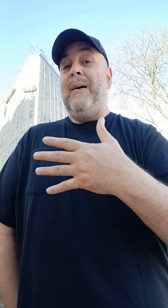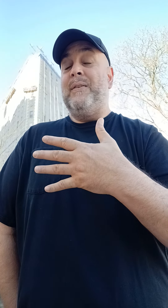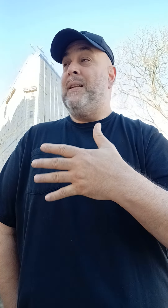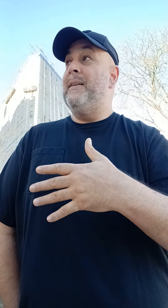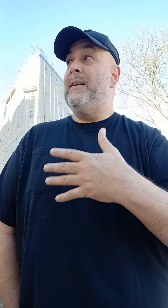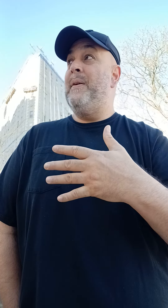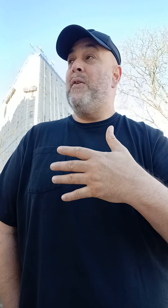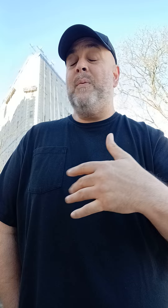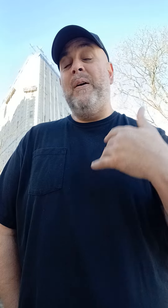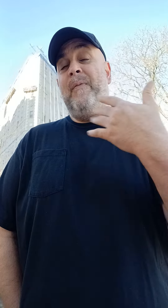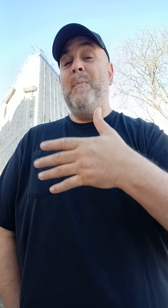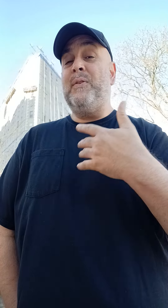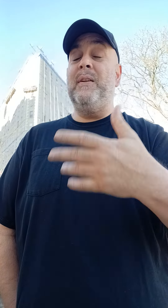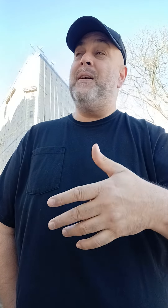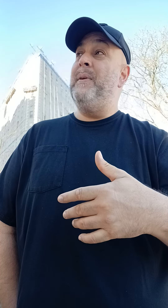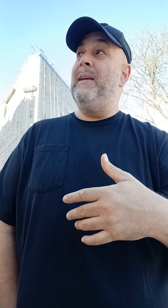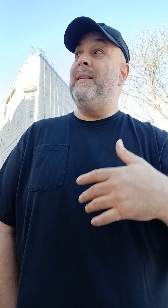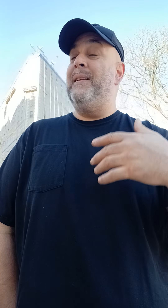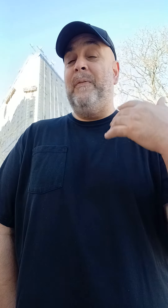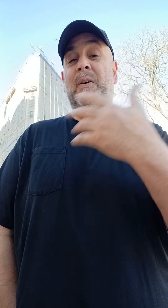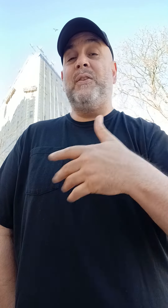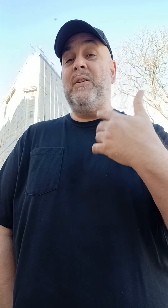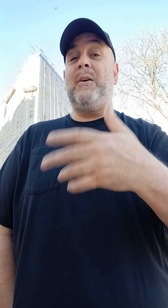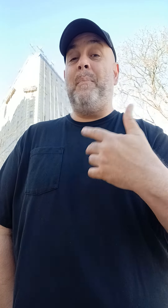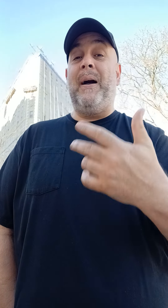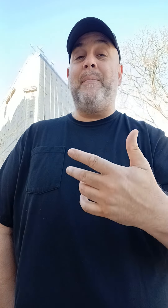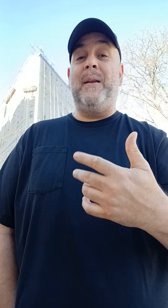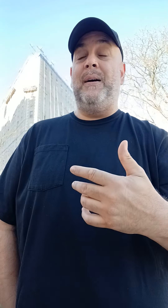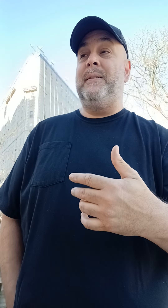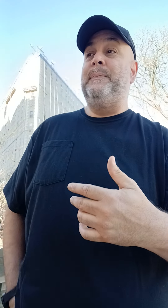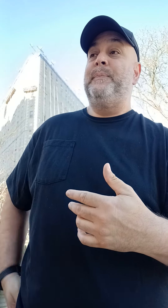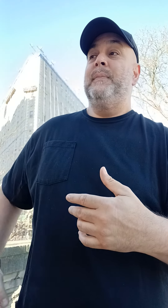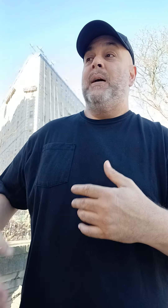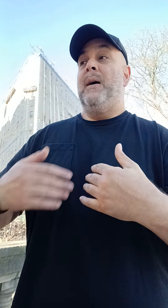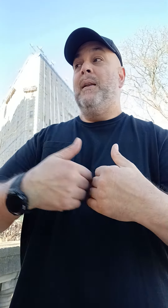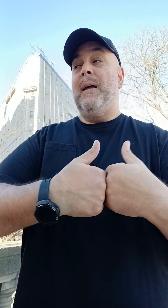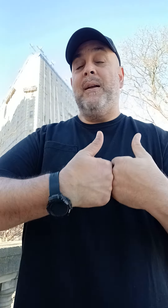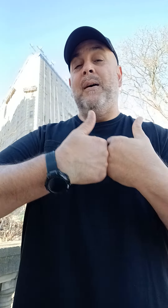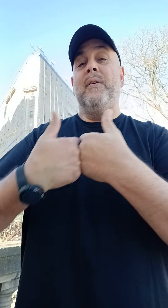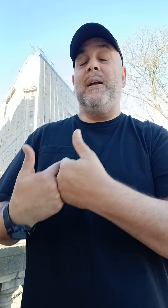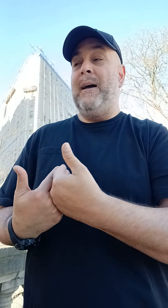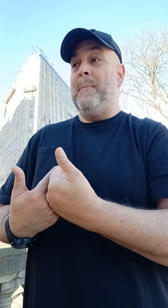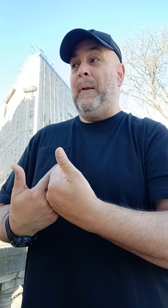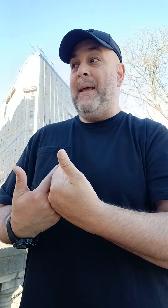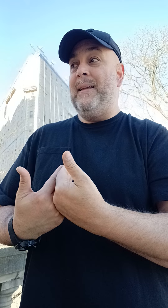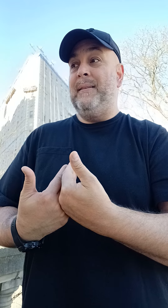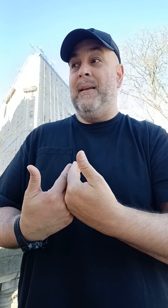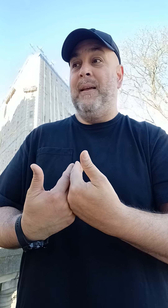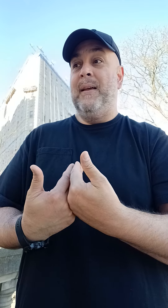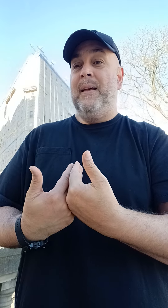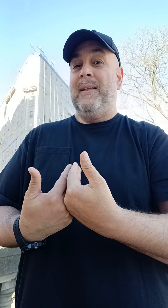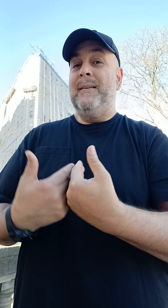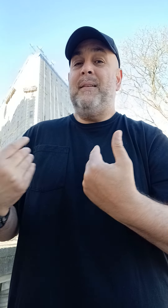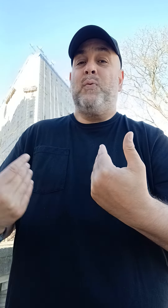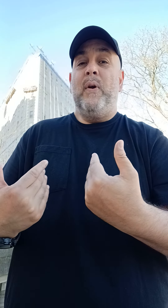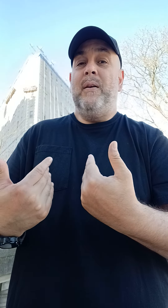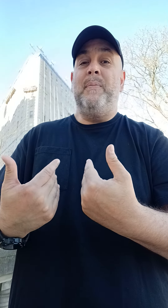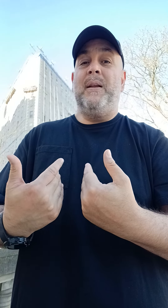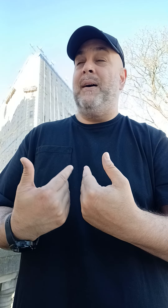obviously it's going to be incredible. Infomo's going to come in and then the funds are going to start buying because unlike other kind of plays, this is weird because